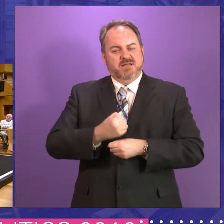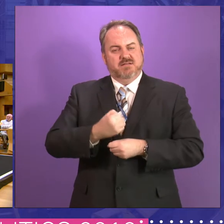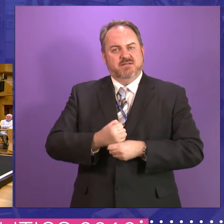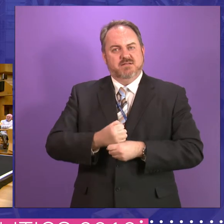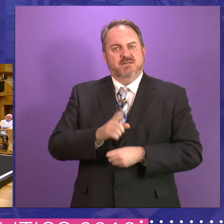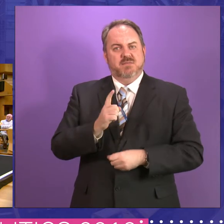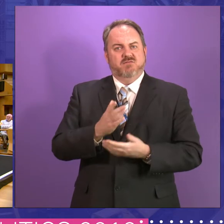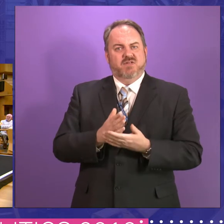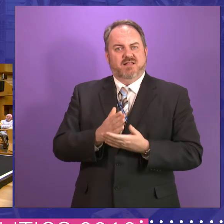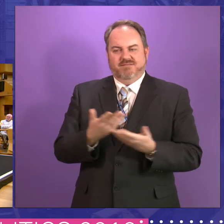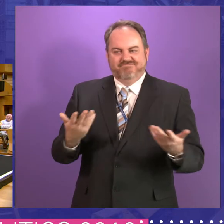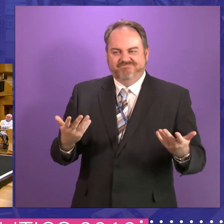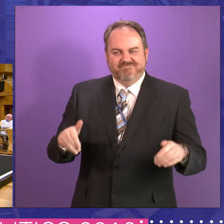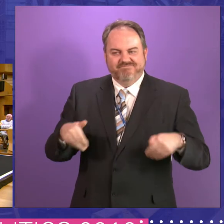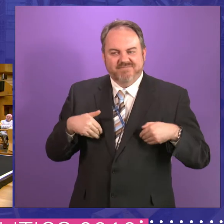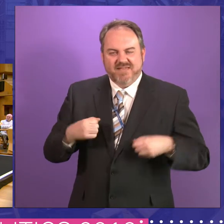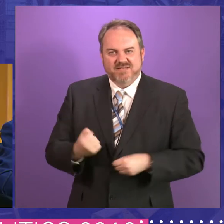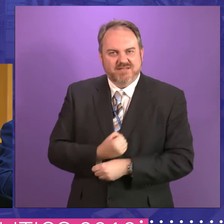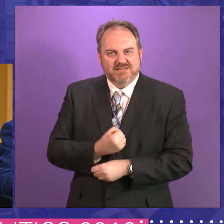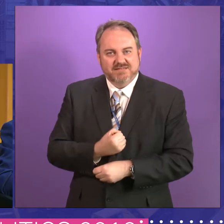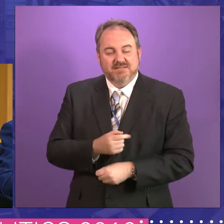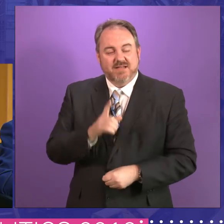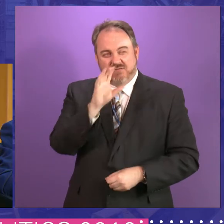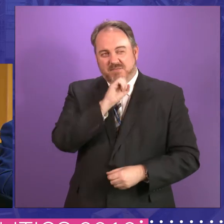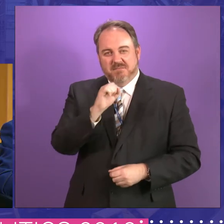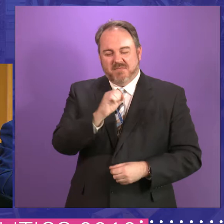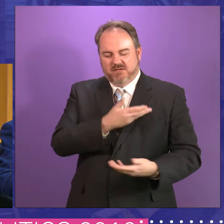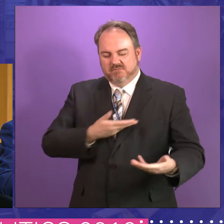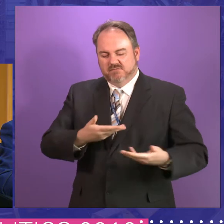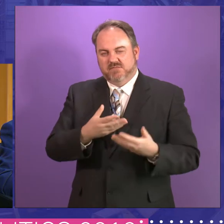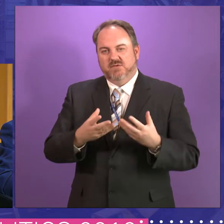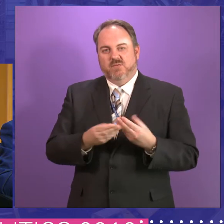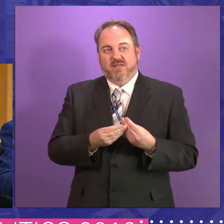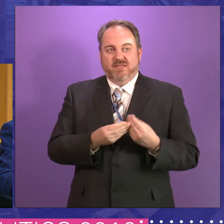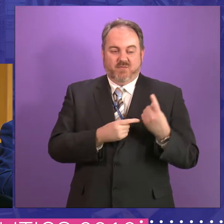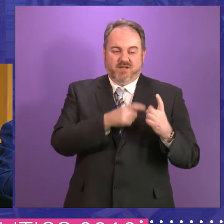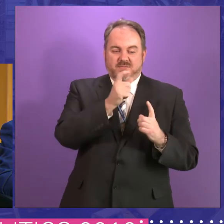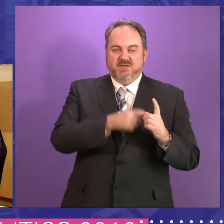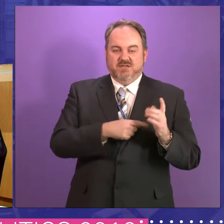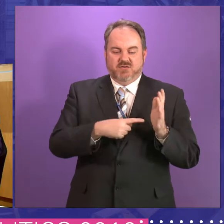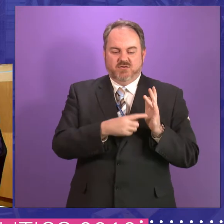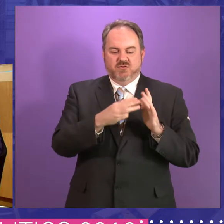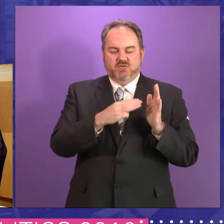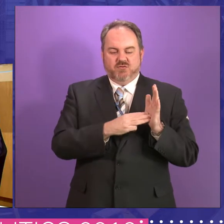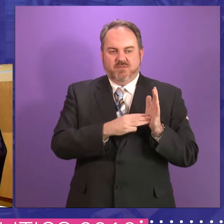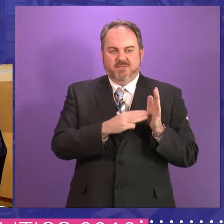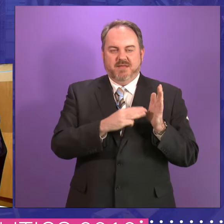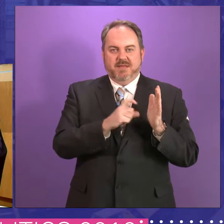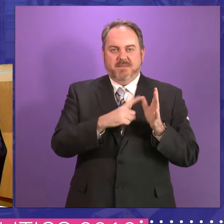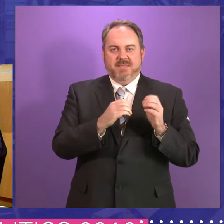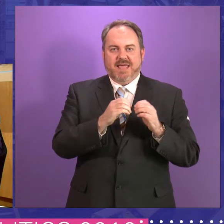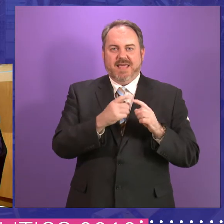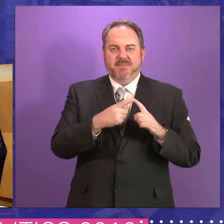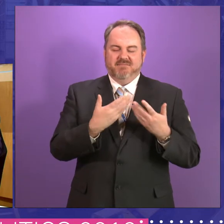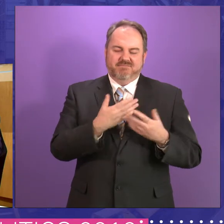can remember having discussions with, uh, good friend who's sadly no longer with us, Tom McCabe, who was